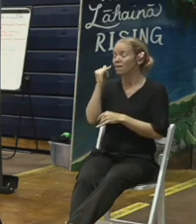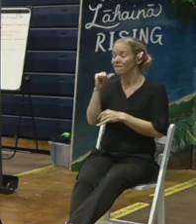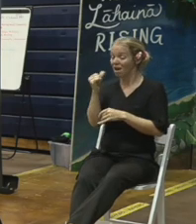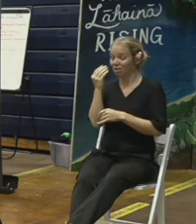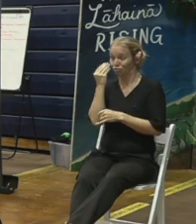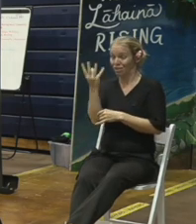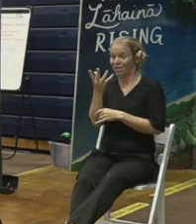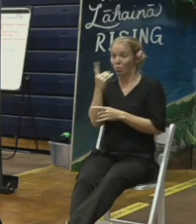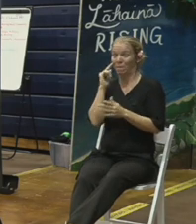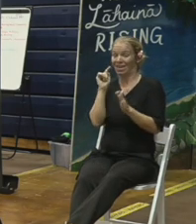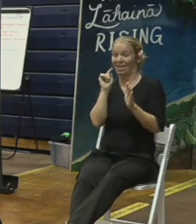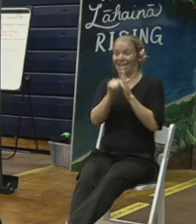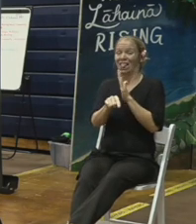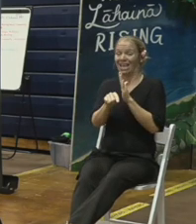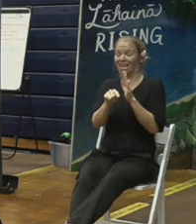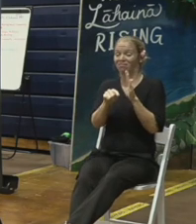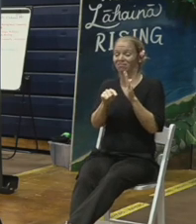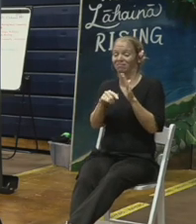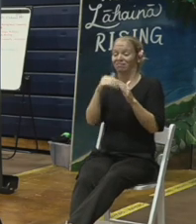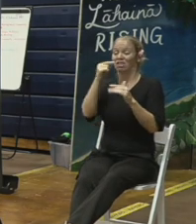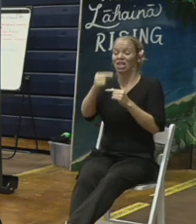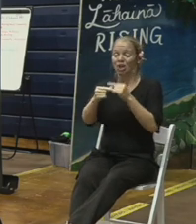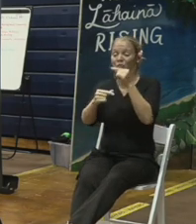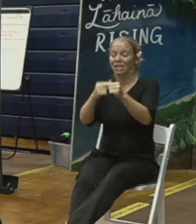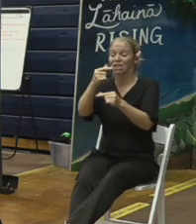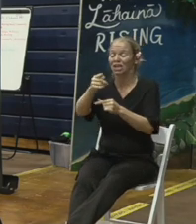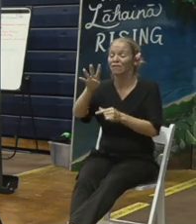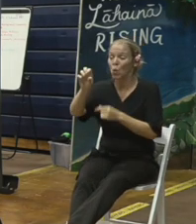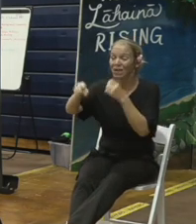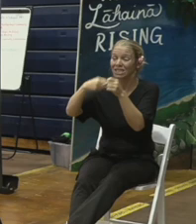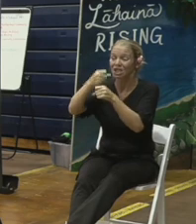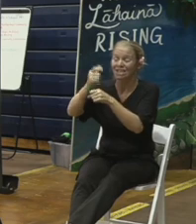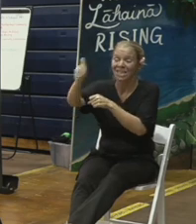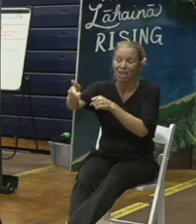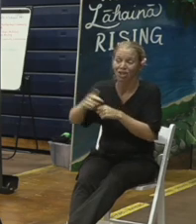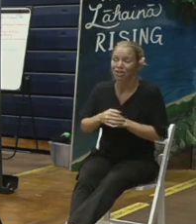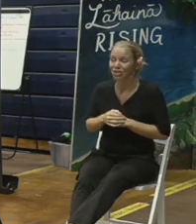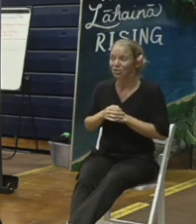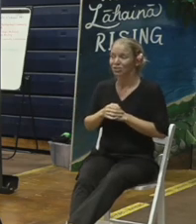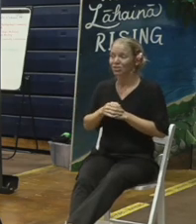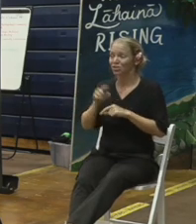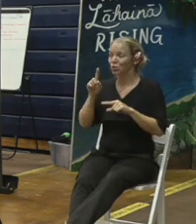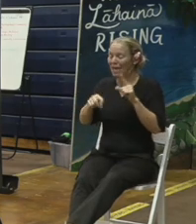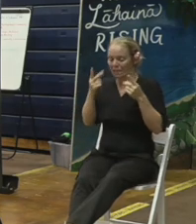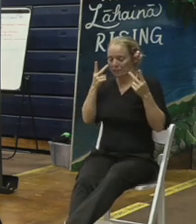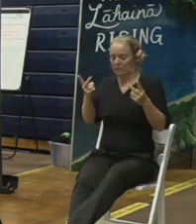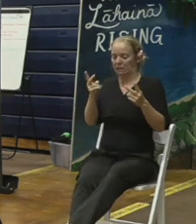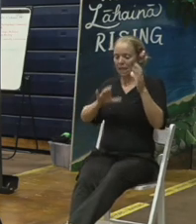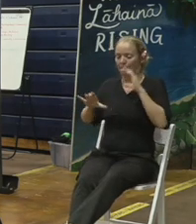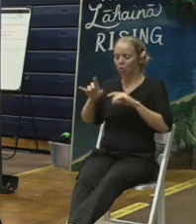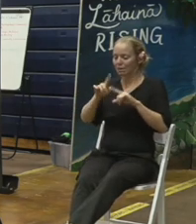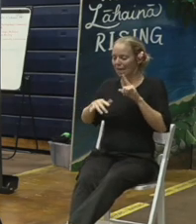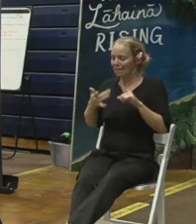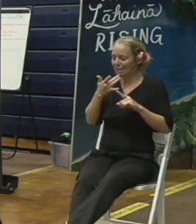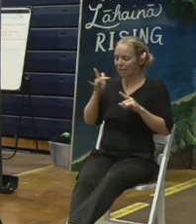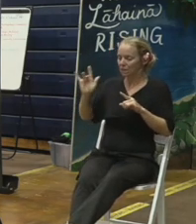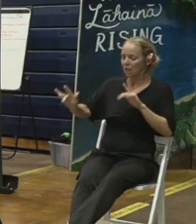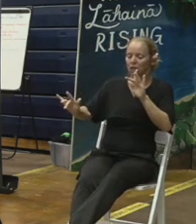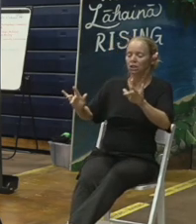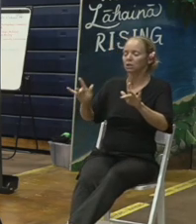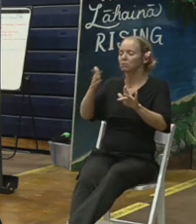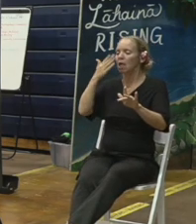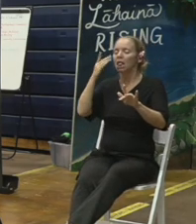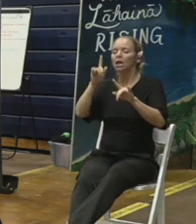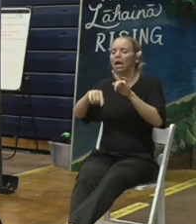we're going to be killing our grandchildren 40 years down the road you can't see these chemicals you can't taste them touch them smell them